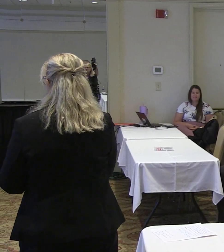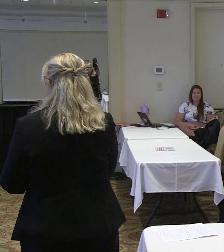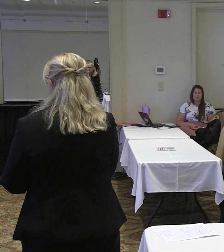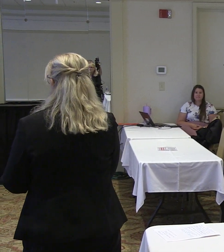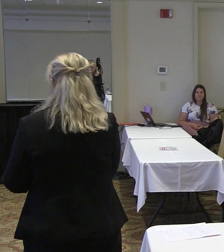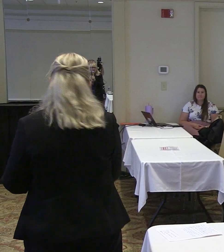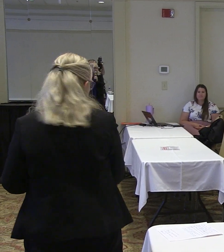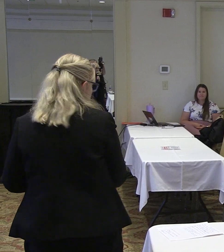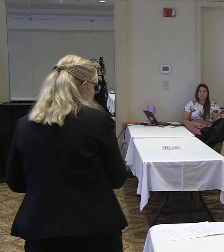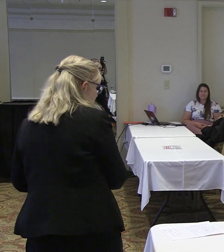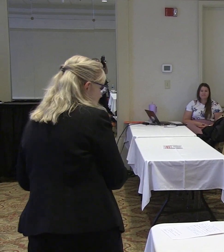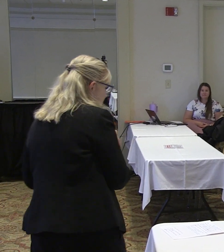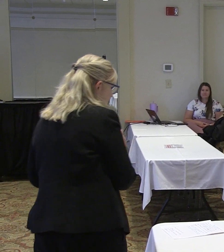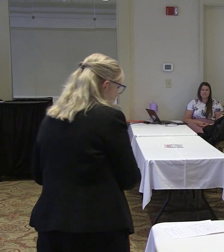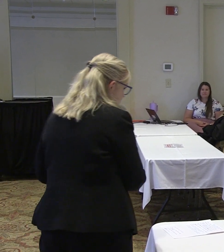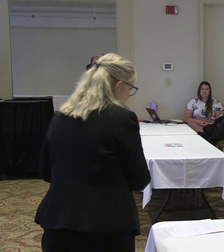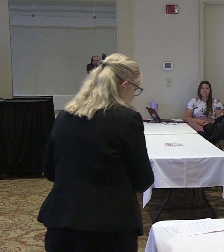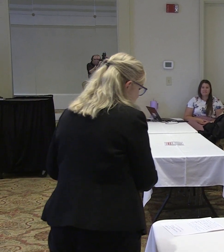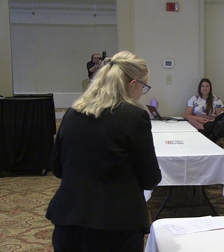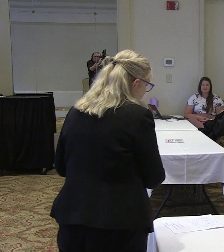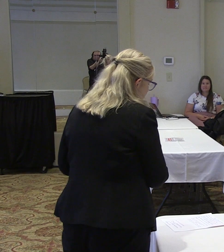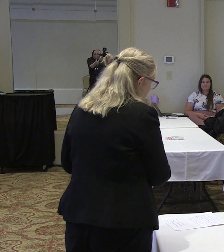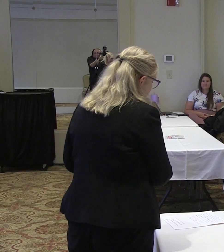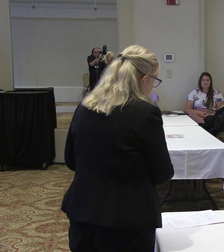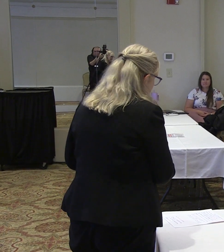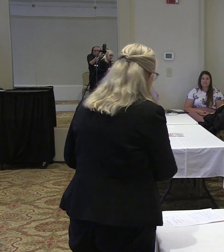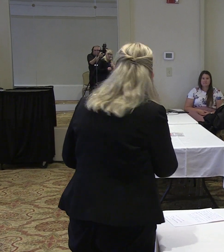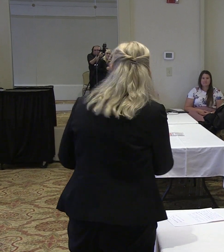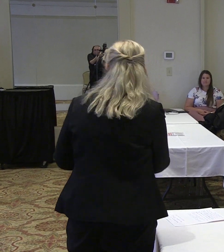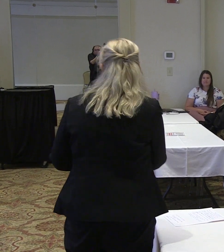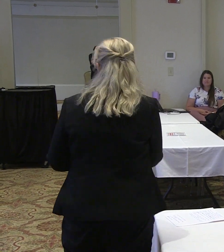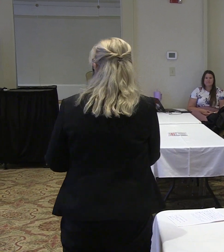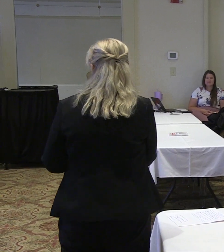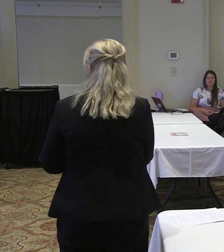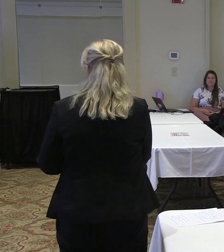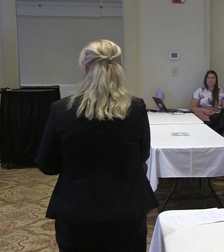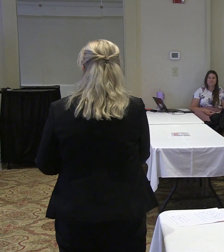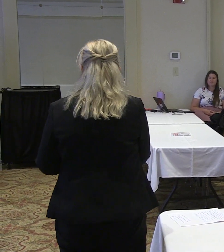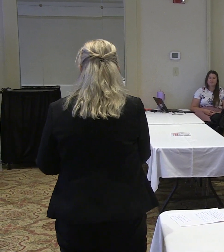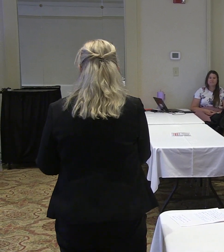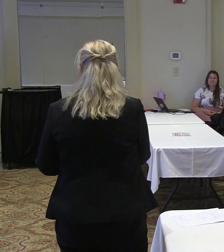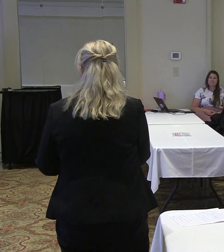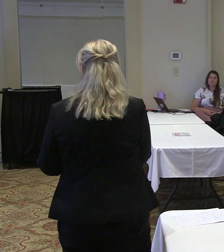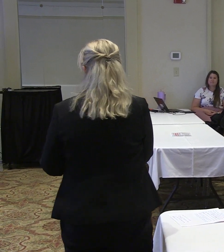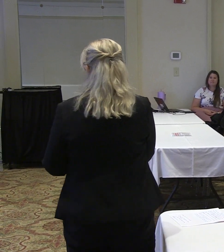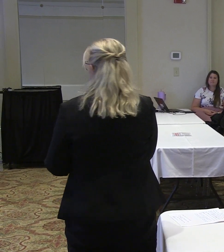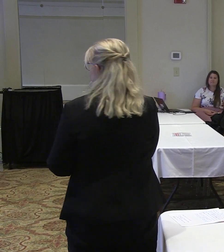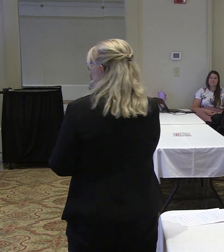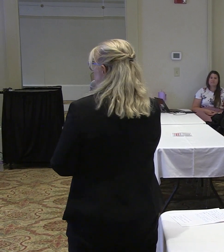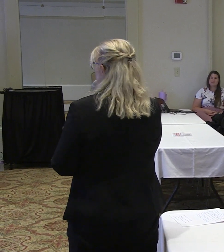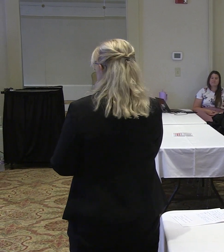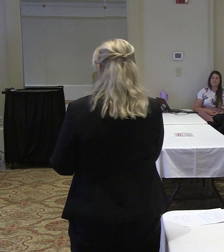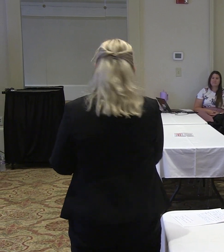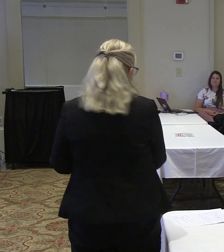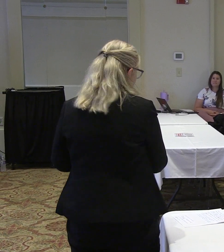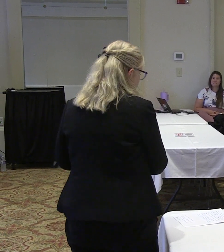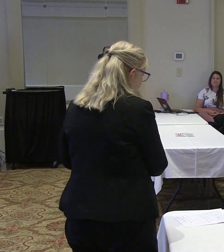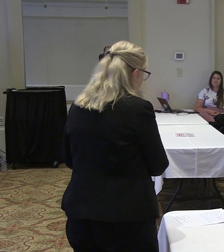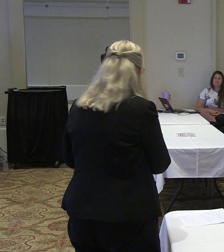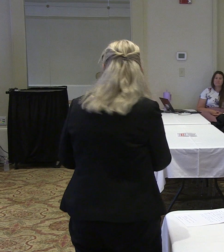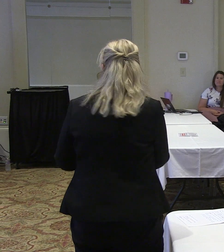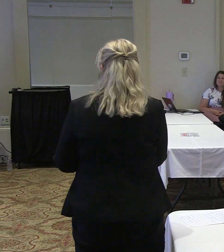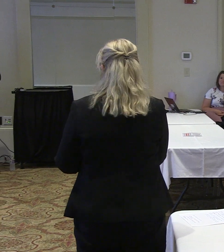director of schools for instruction for greenville city schools and i really want to think about the model with which we measure schools first of all